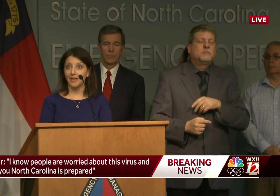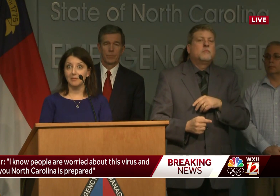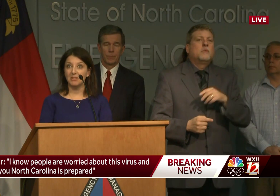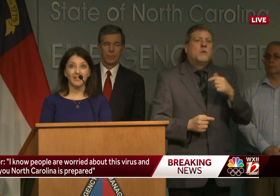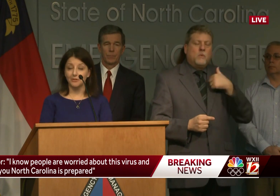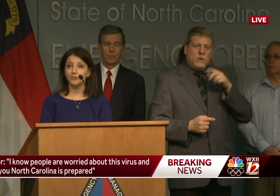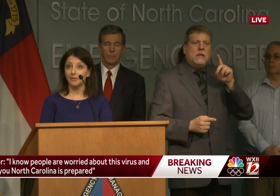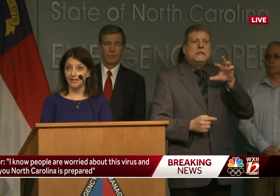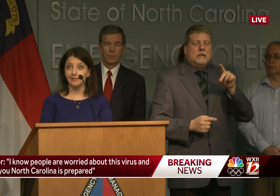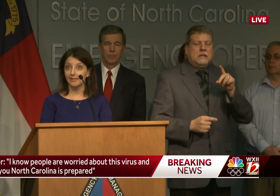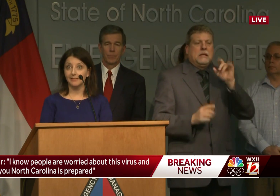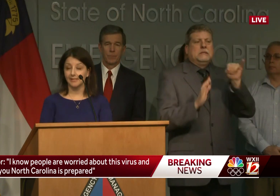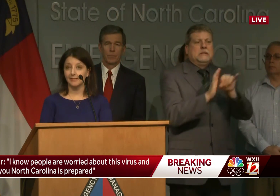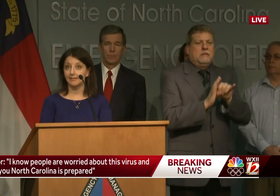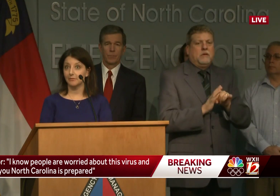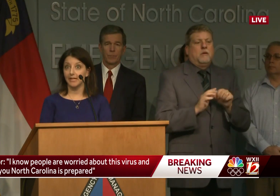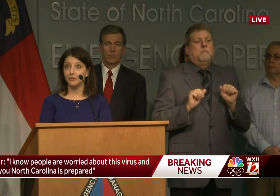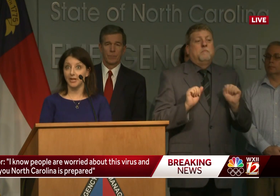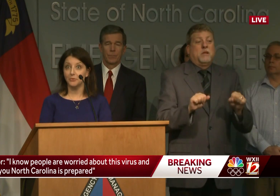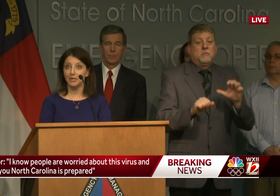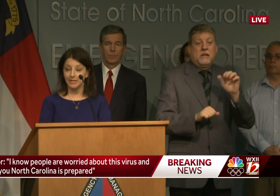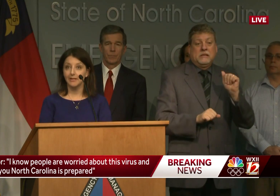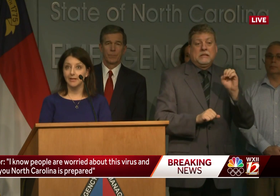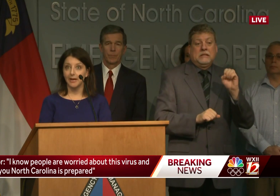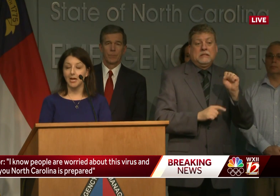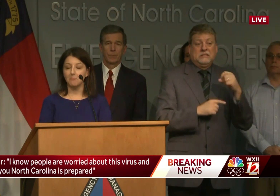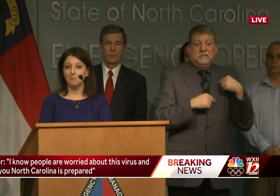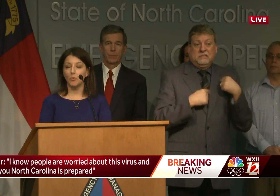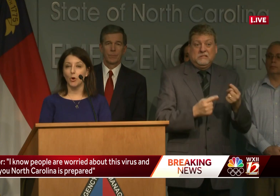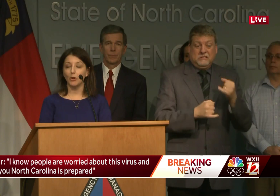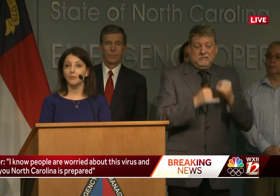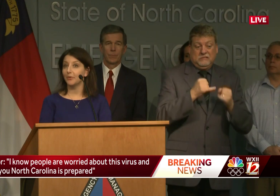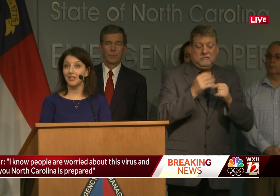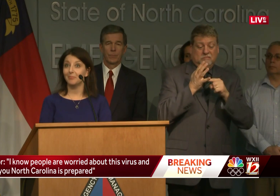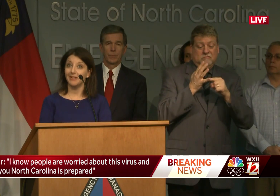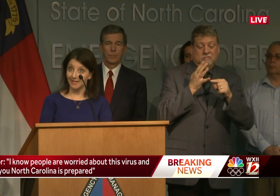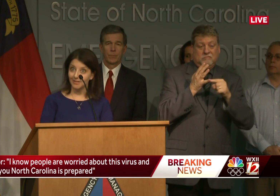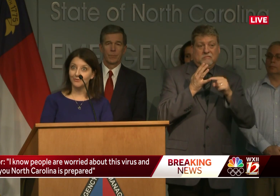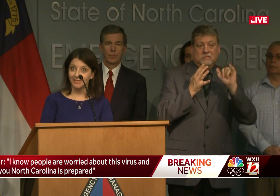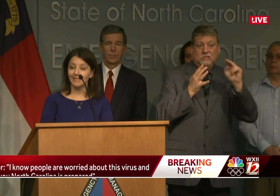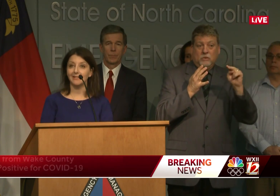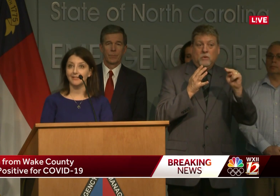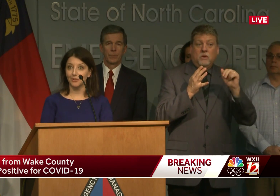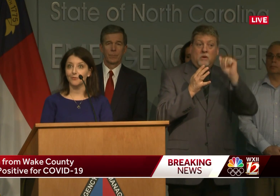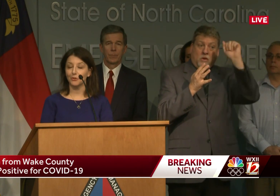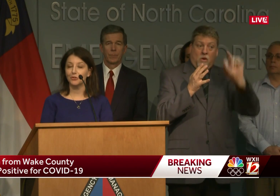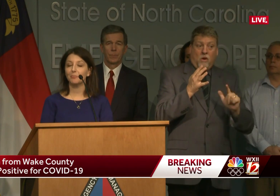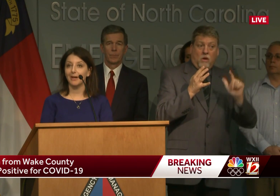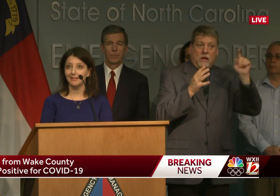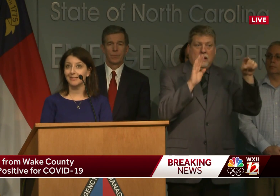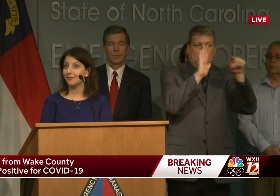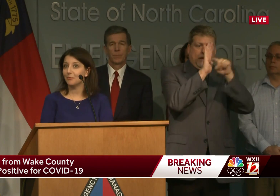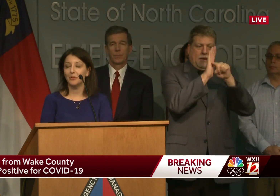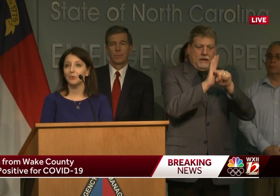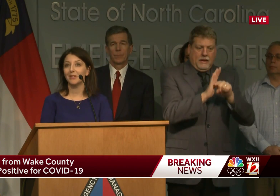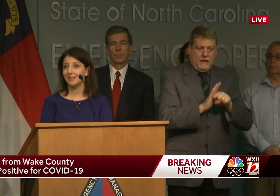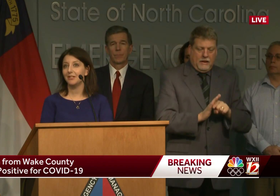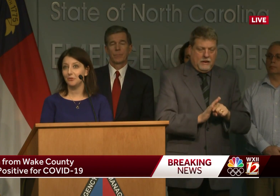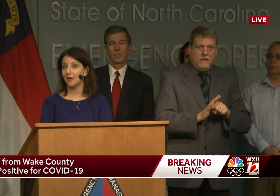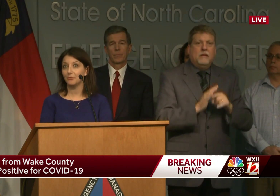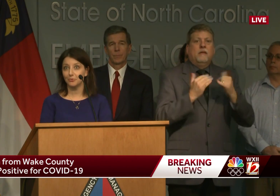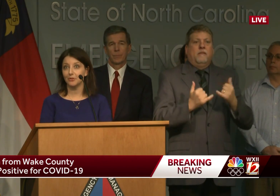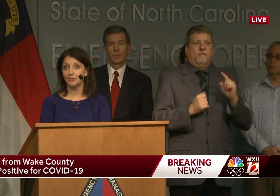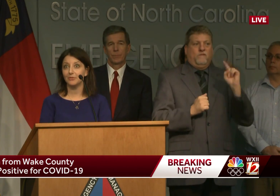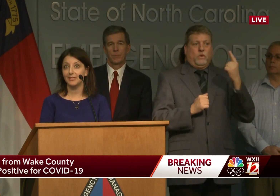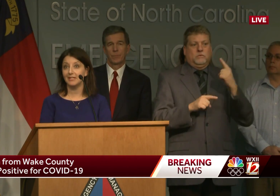identifying potential cases since late January, all of which have been negative to date. This is our first positive. And we will